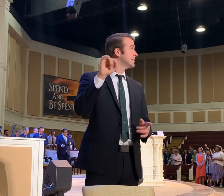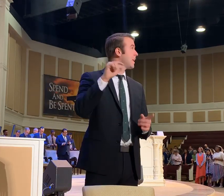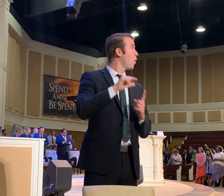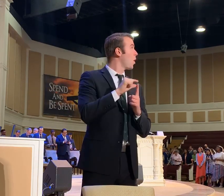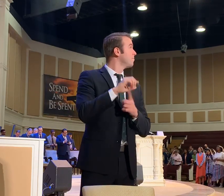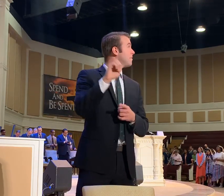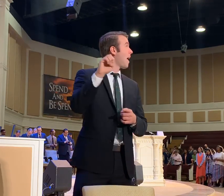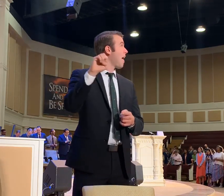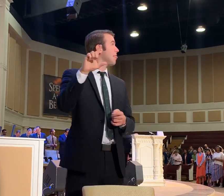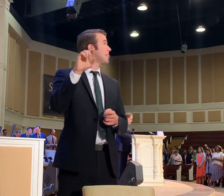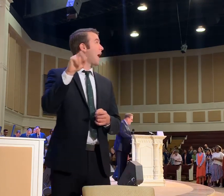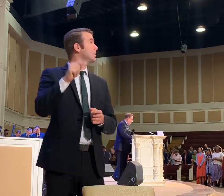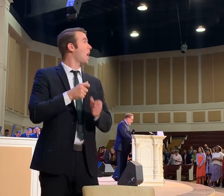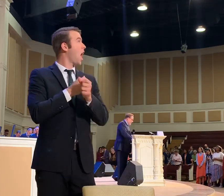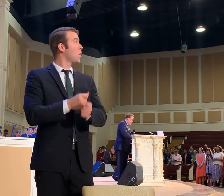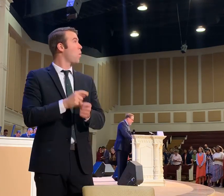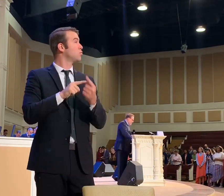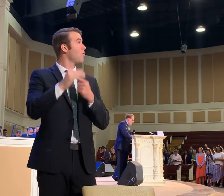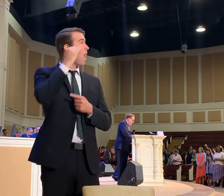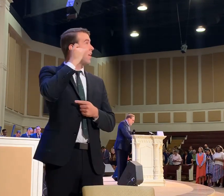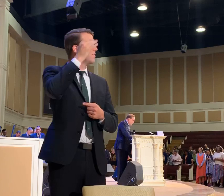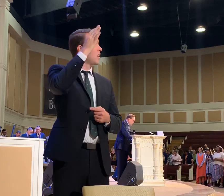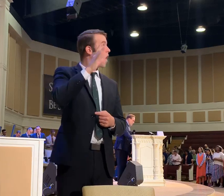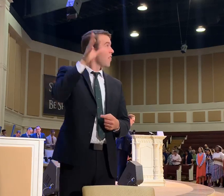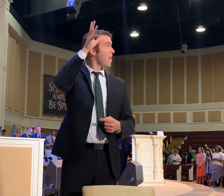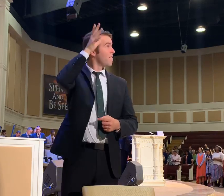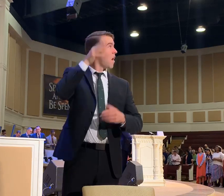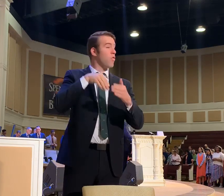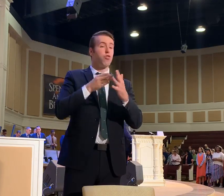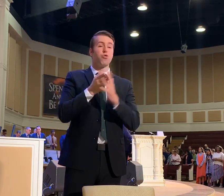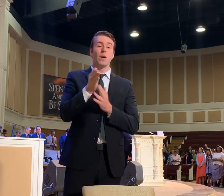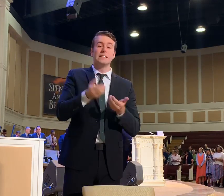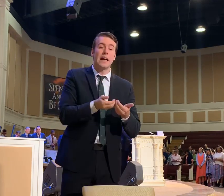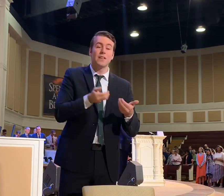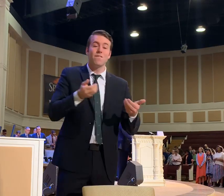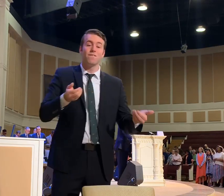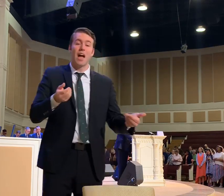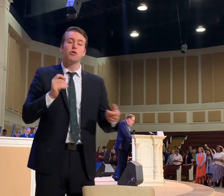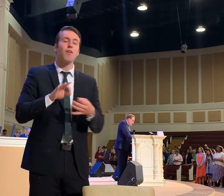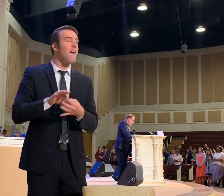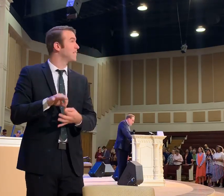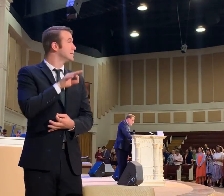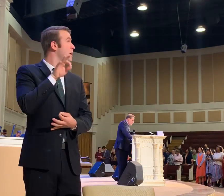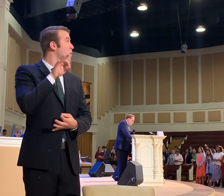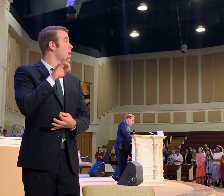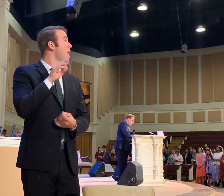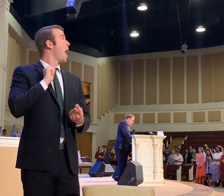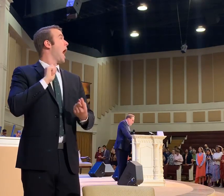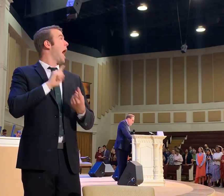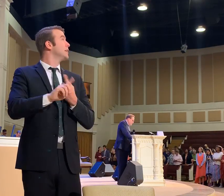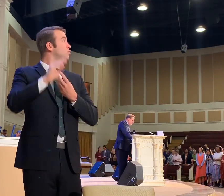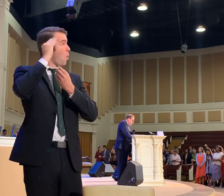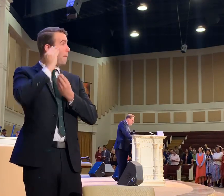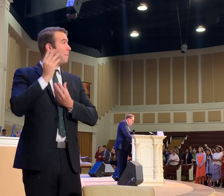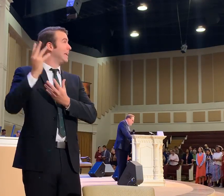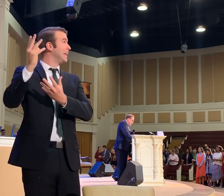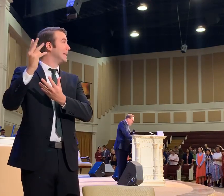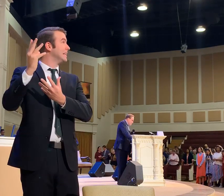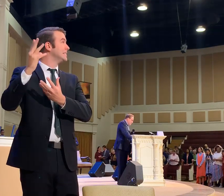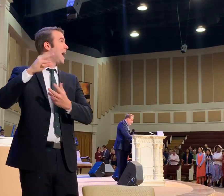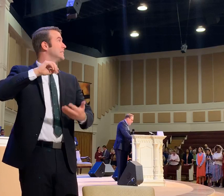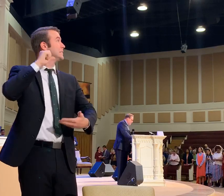According to the foreknowledge of God, the Father, through sanctification of the Spirit, unto obedience,